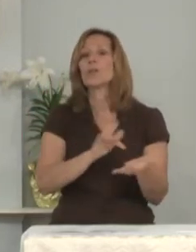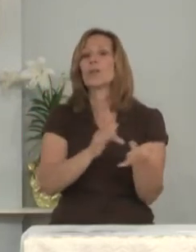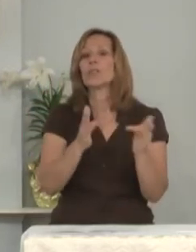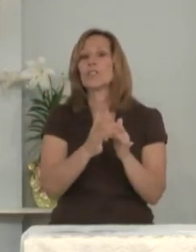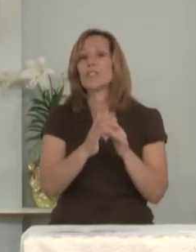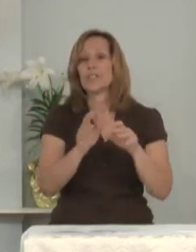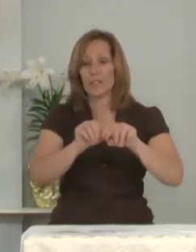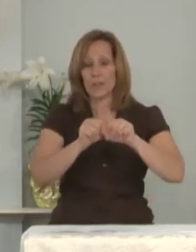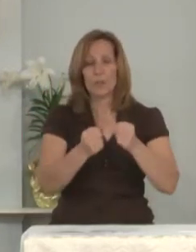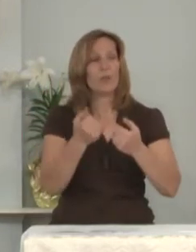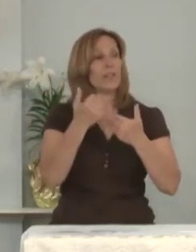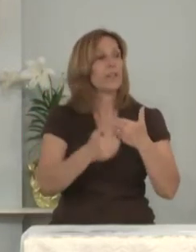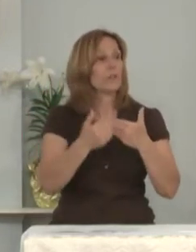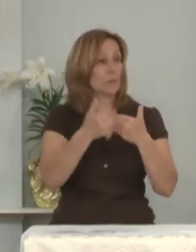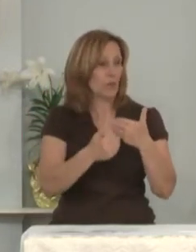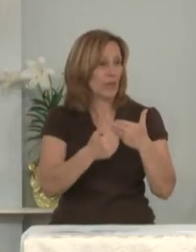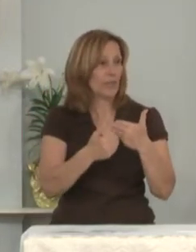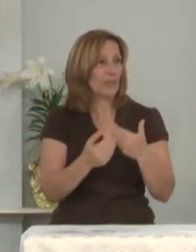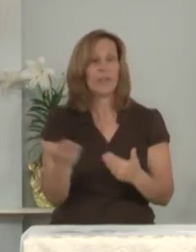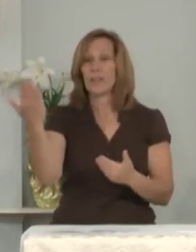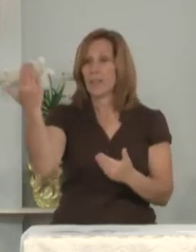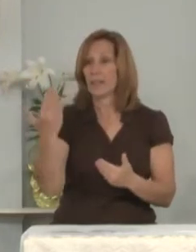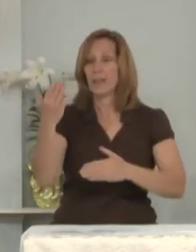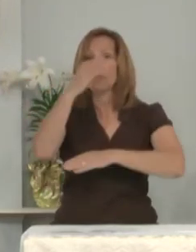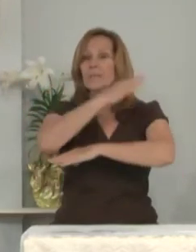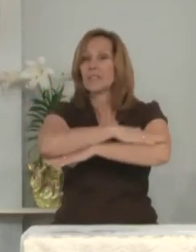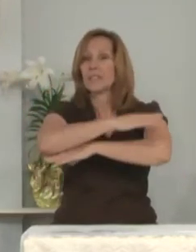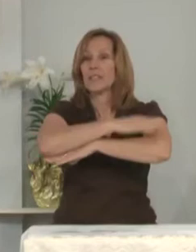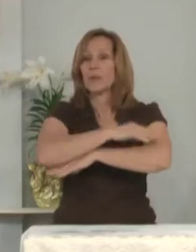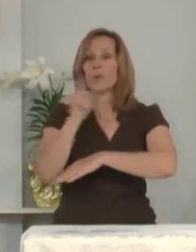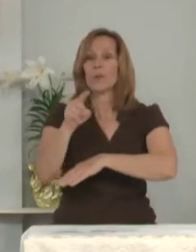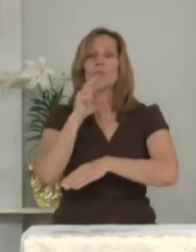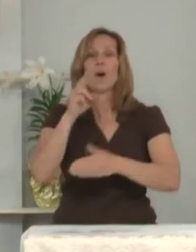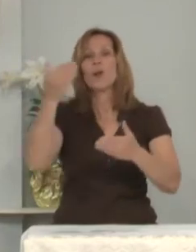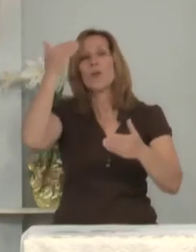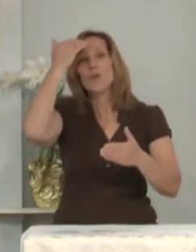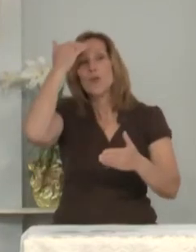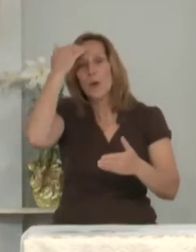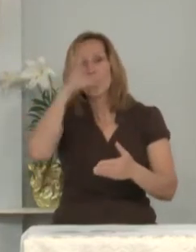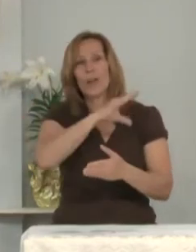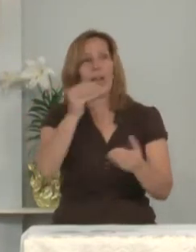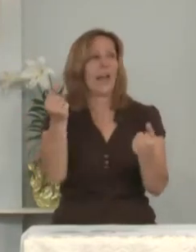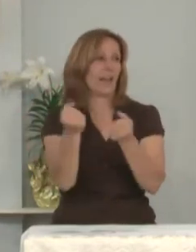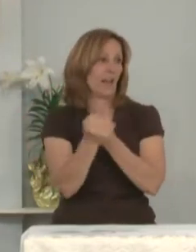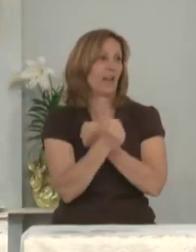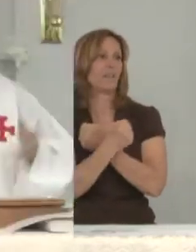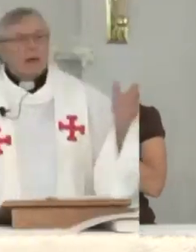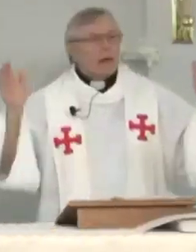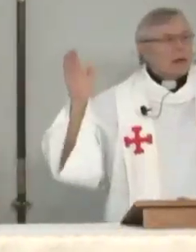in the breaking of bread. Come to this table where you are known and loved.